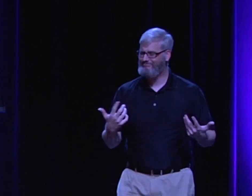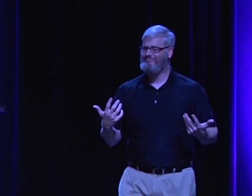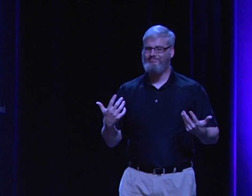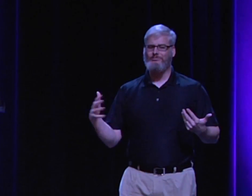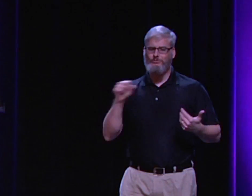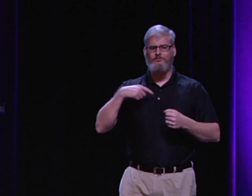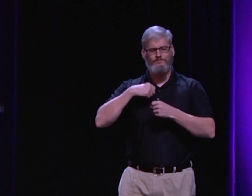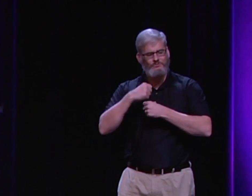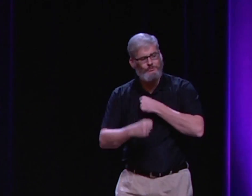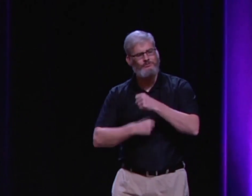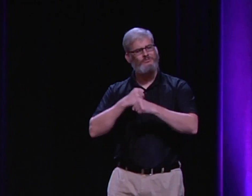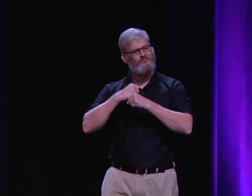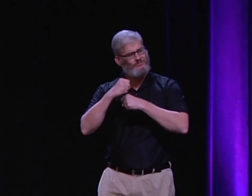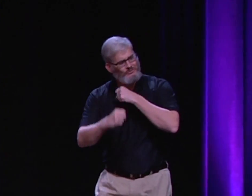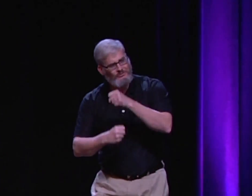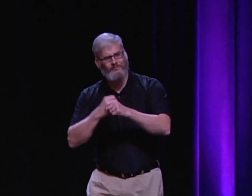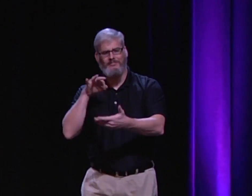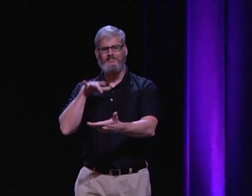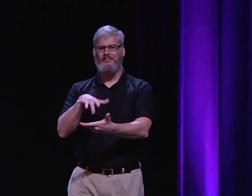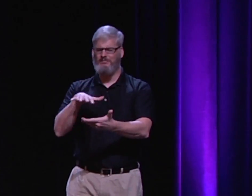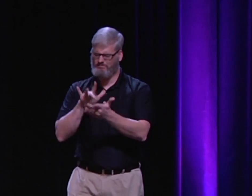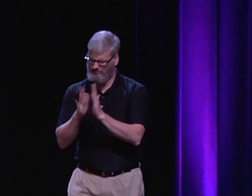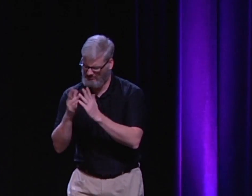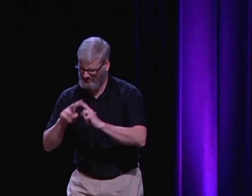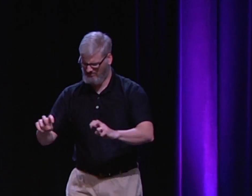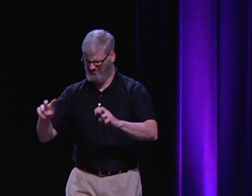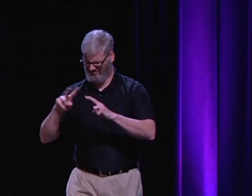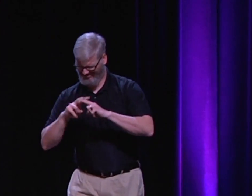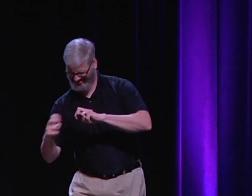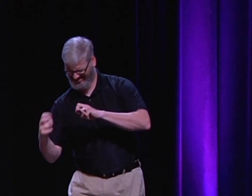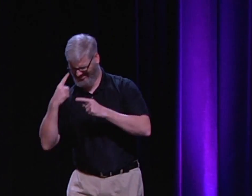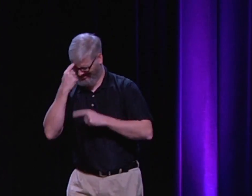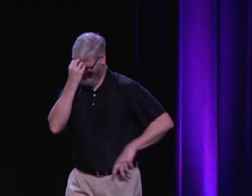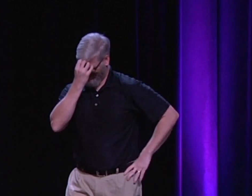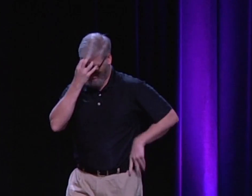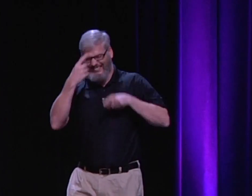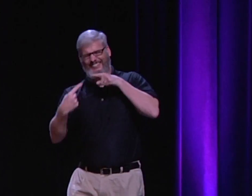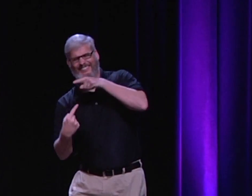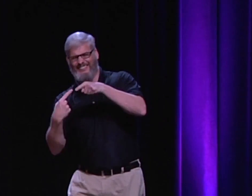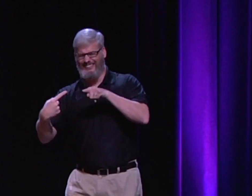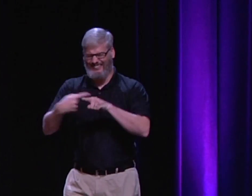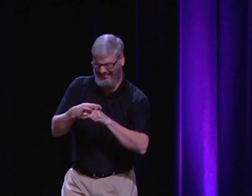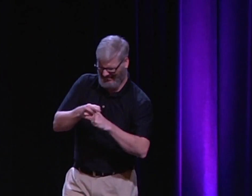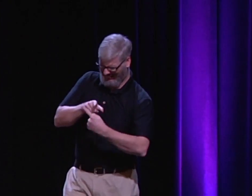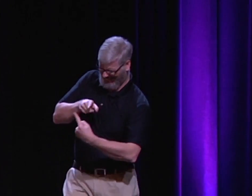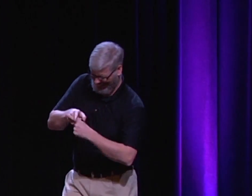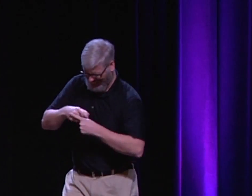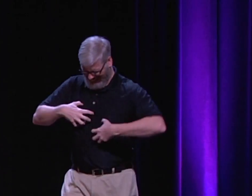family saying, you know, what's going on, Justin? What's wrong with you? What happened? And my answer was, you know, I've been studying theology for